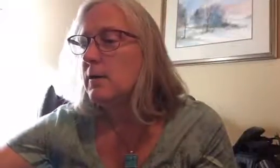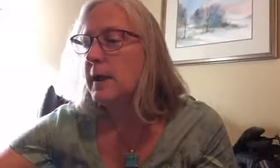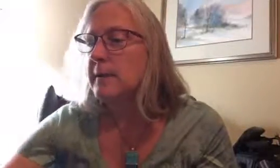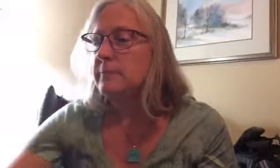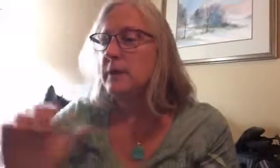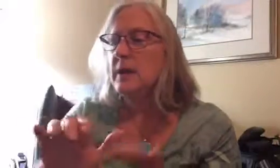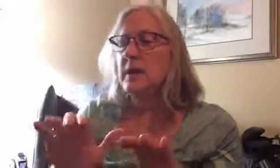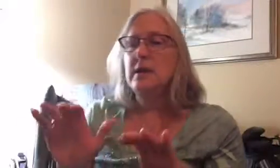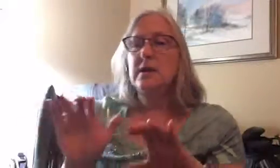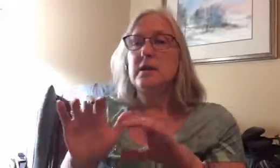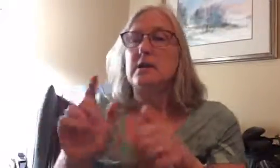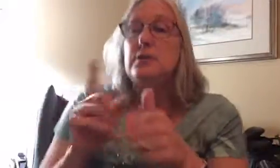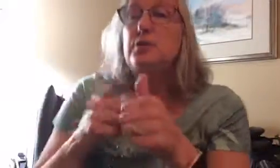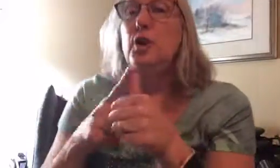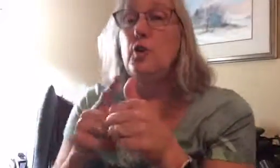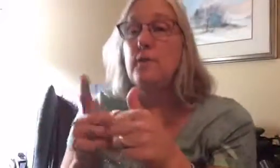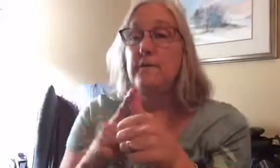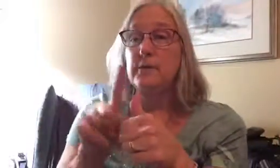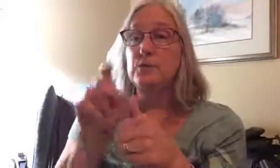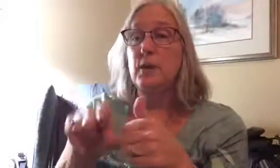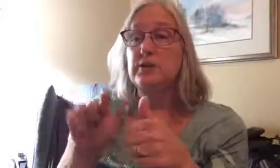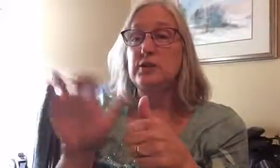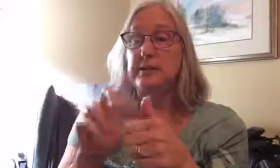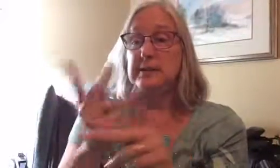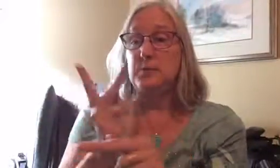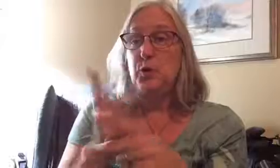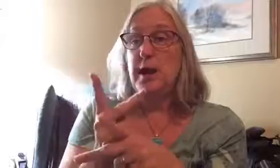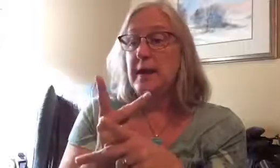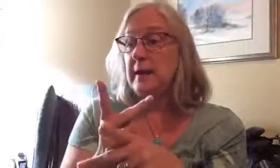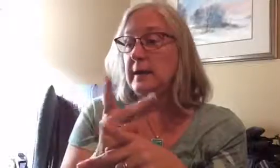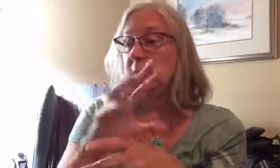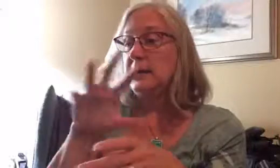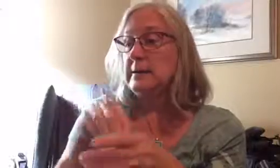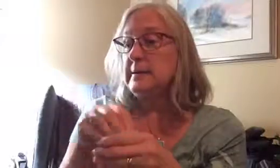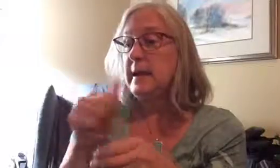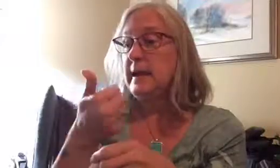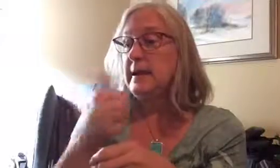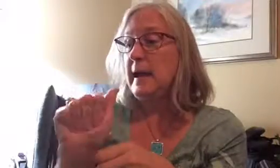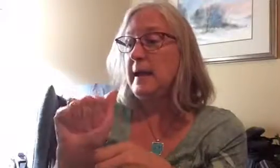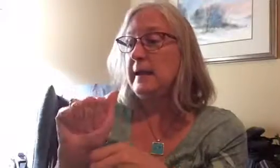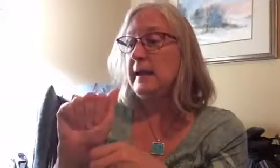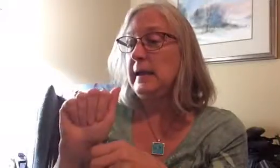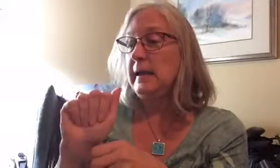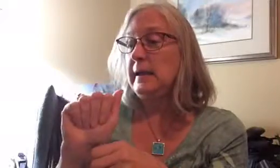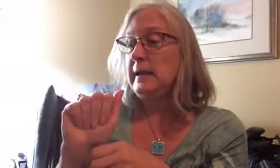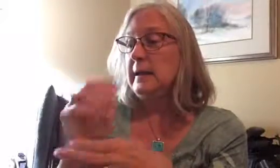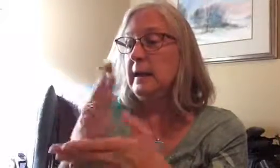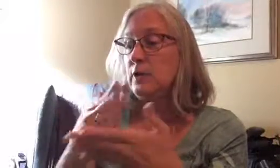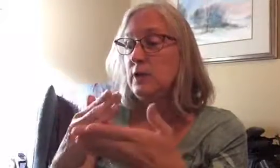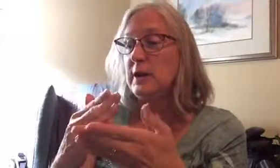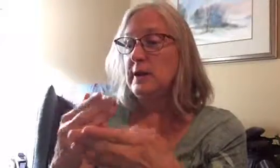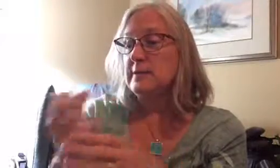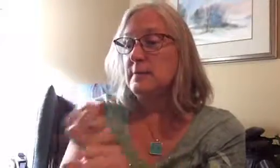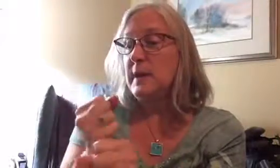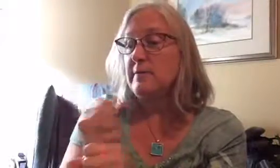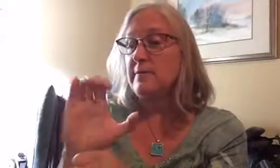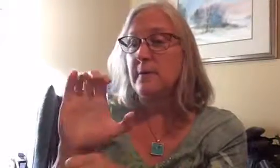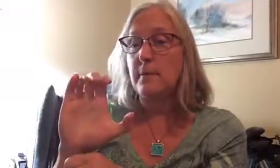okay so first question does this product contain any ingredients made from